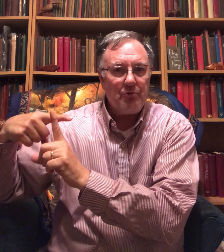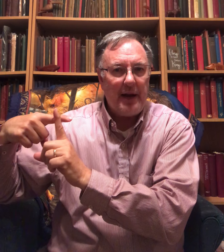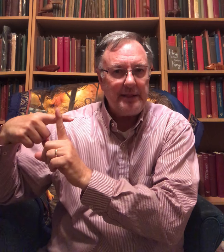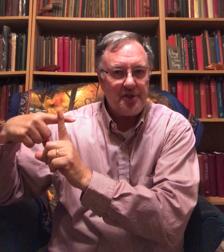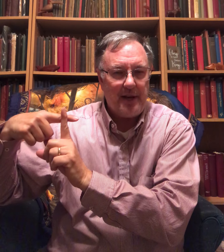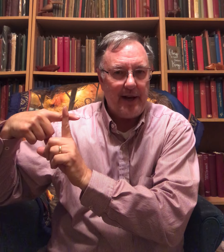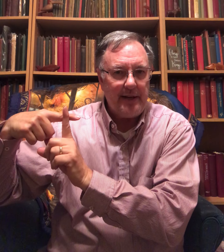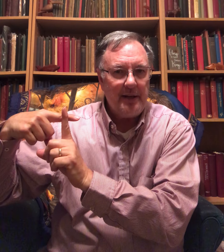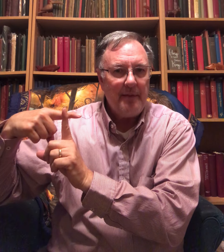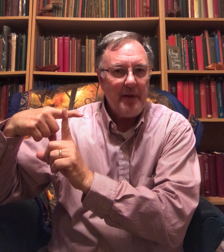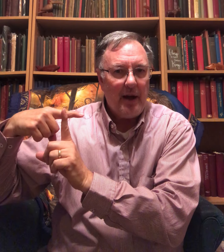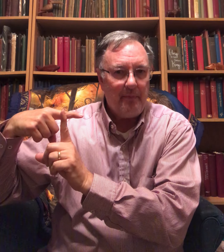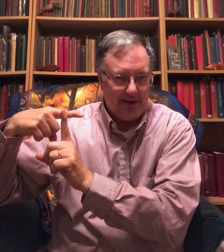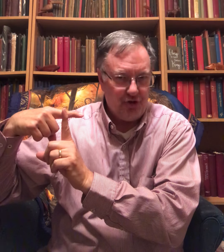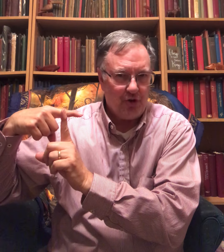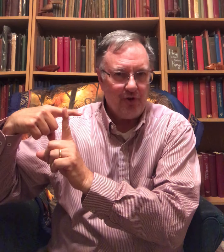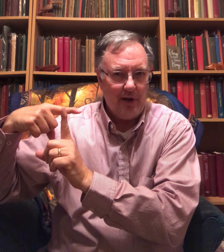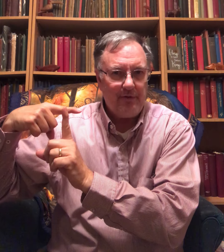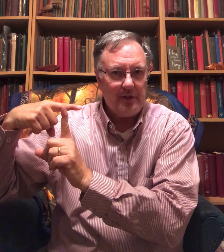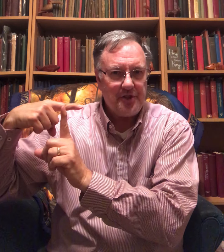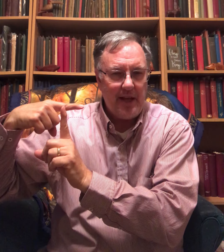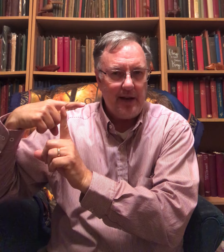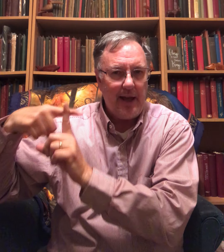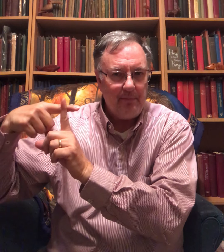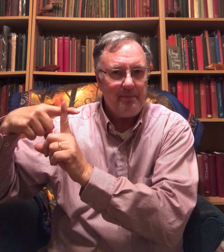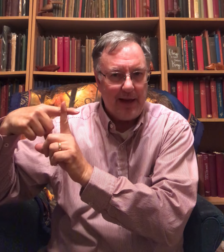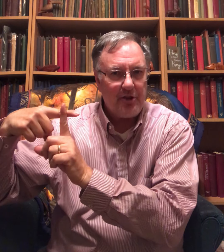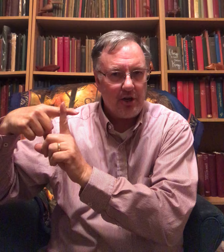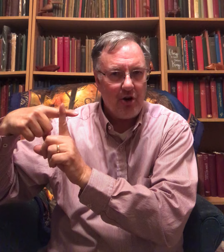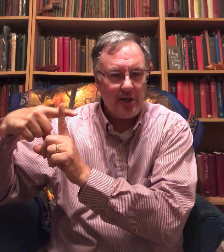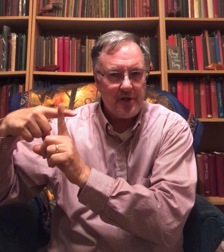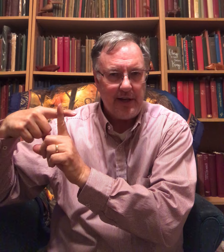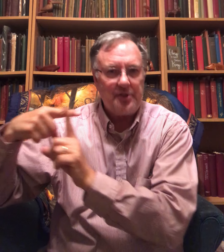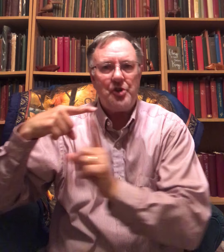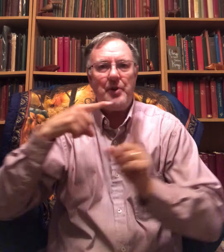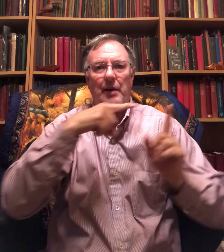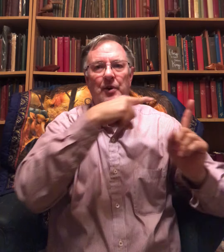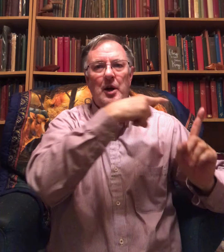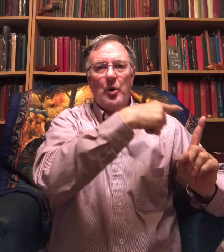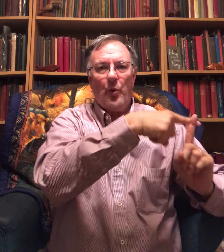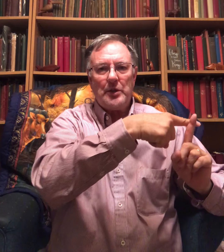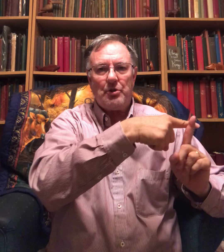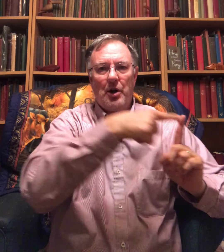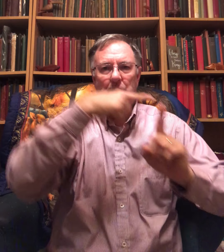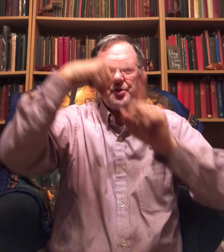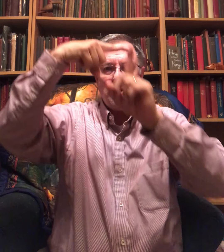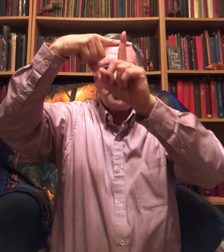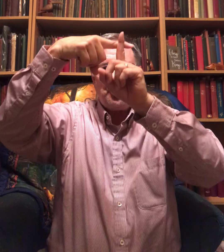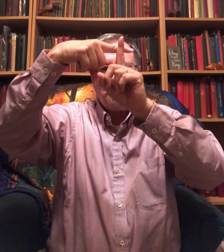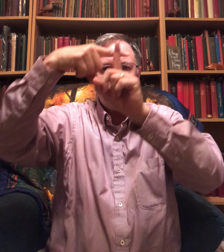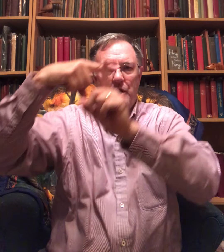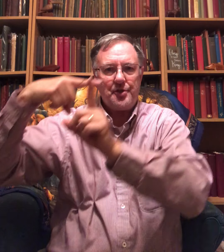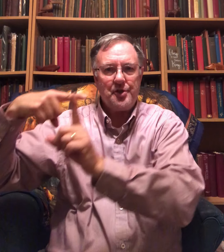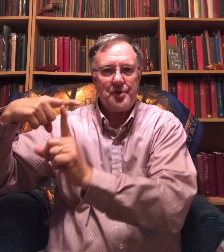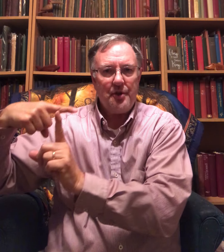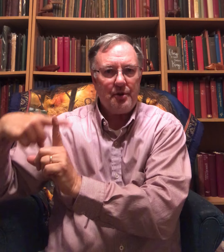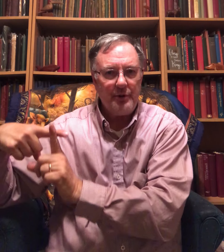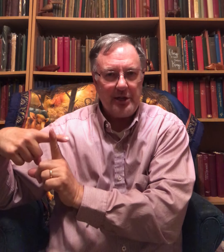right side about shoulder level again and make the cross again. So you have one cross, two crosses, three